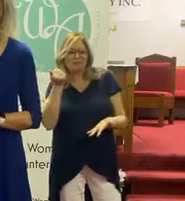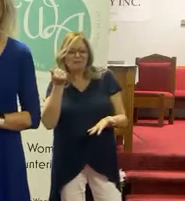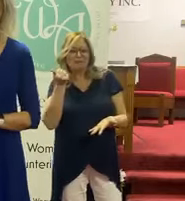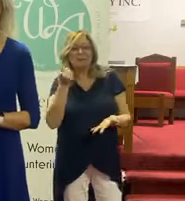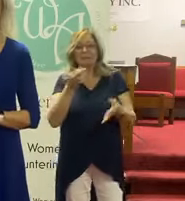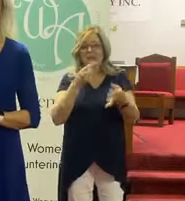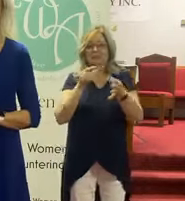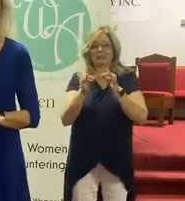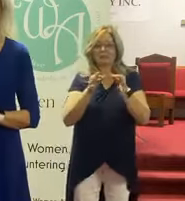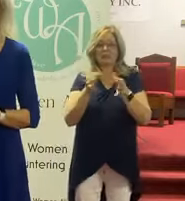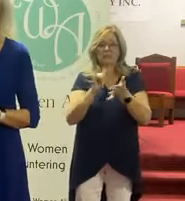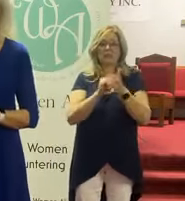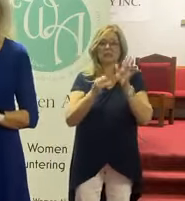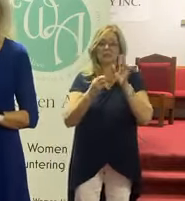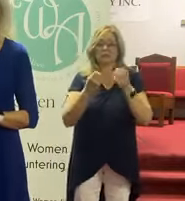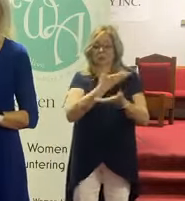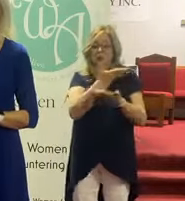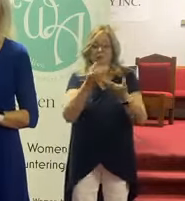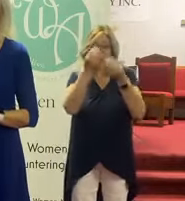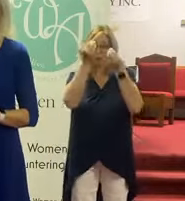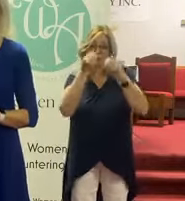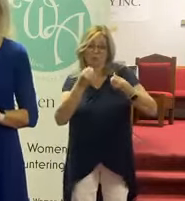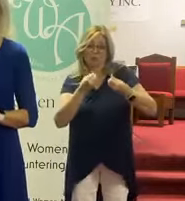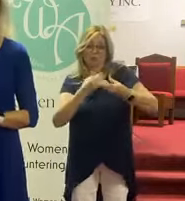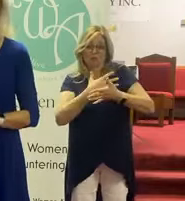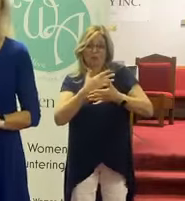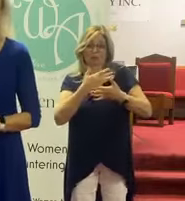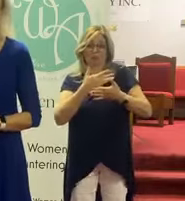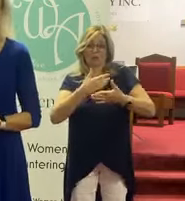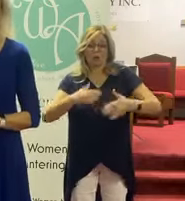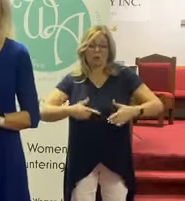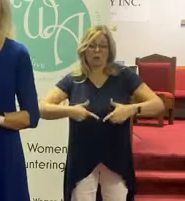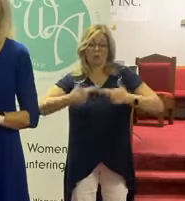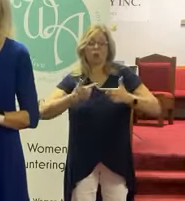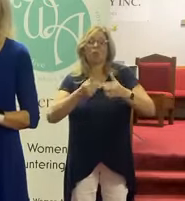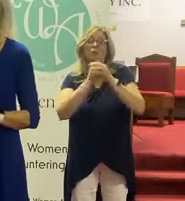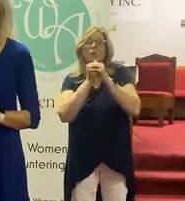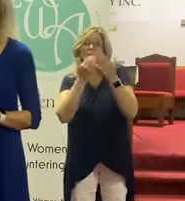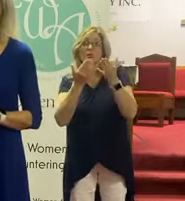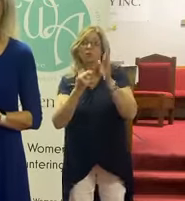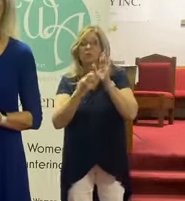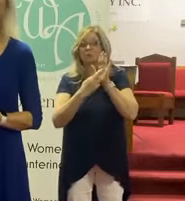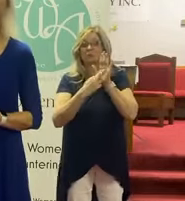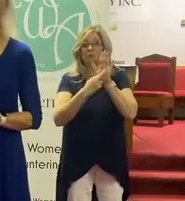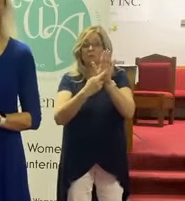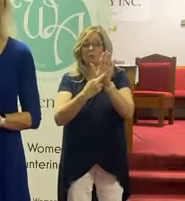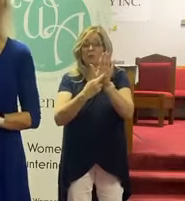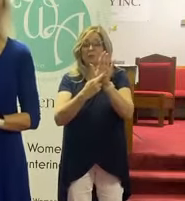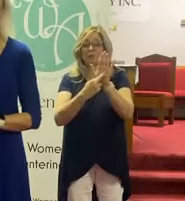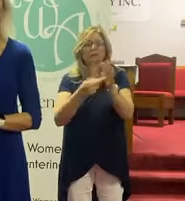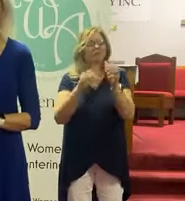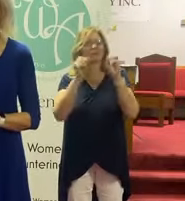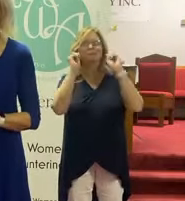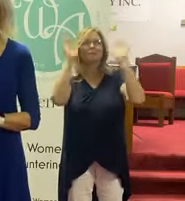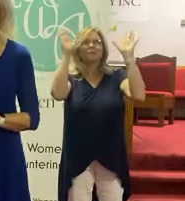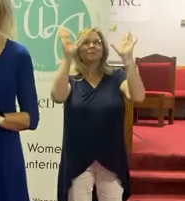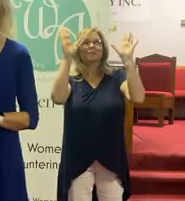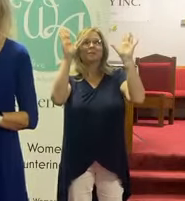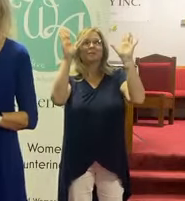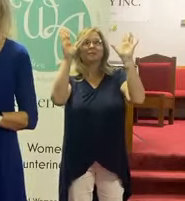It says, the reverent fear of the Lord that is worshiping Him and regarding Him as truly awesome